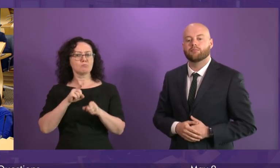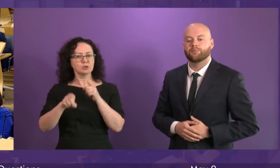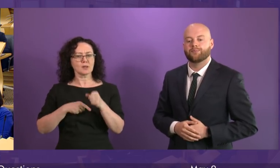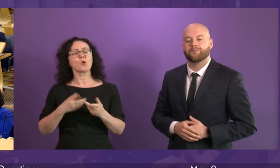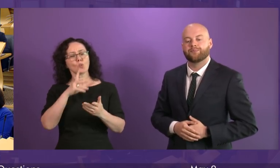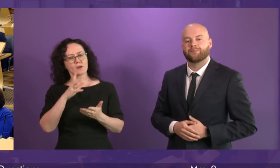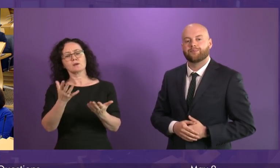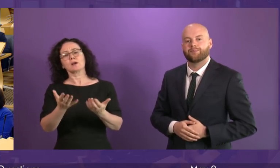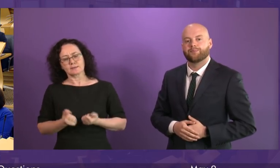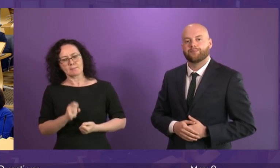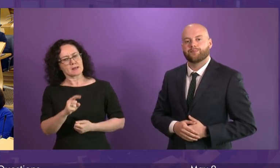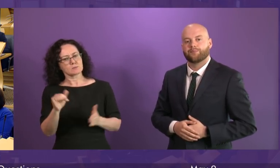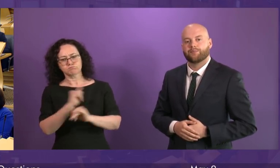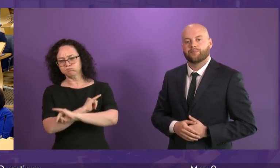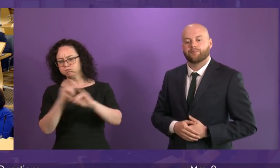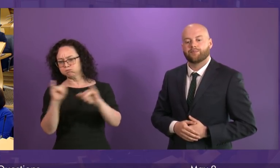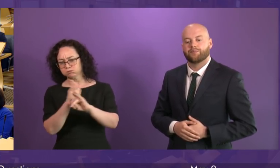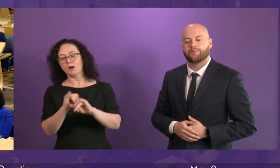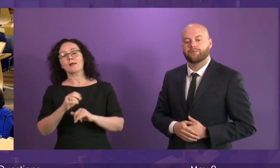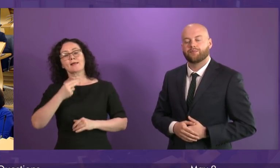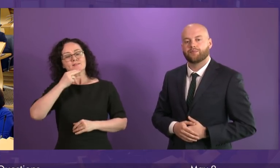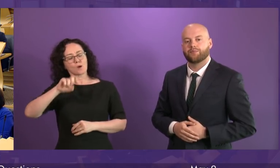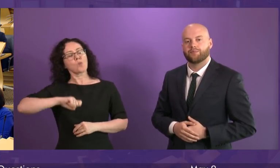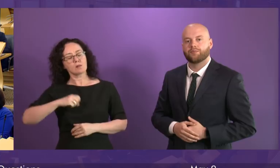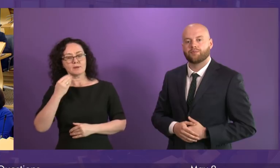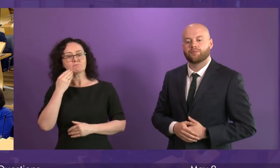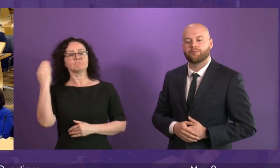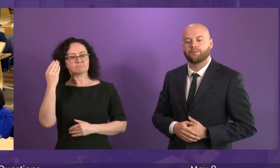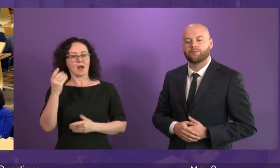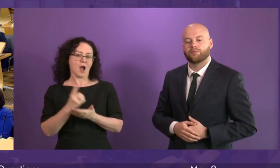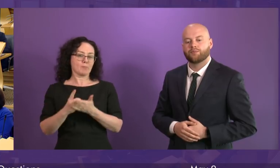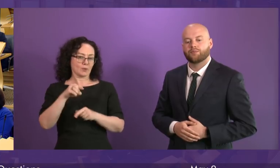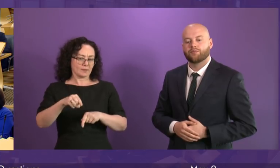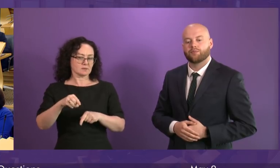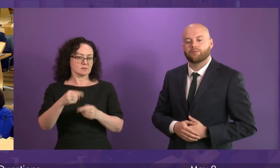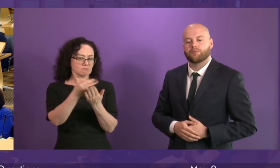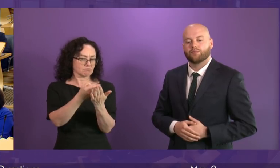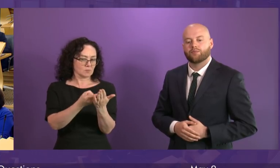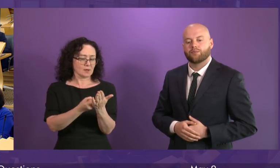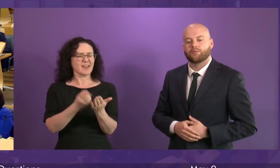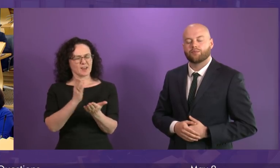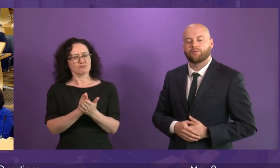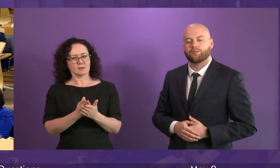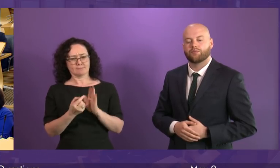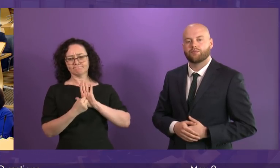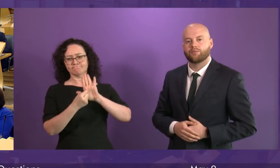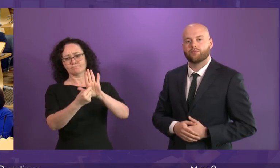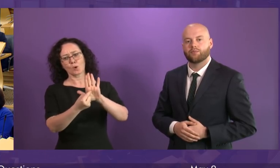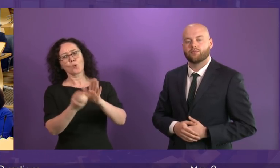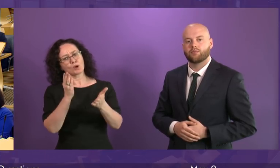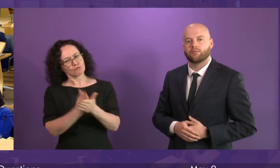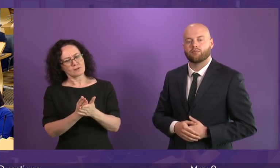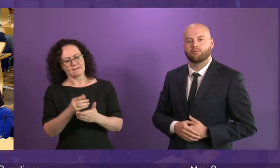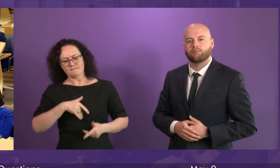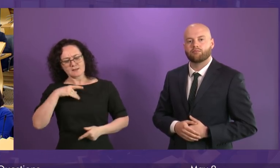Indeed, the Health Secretary will this afternoon make a statement to Parliament on the Sturrock review, which I think is a sign of how seriously we do take these issues